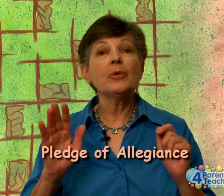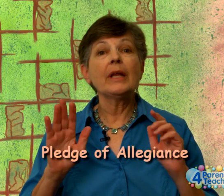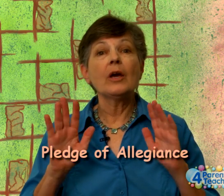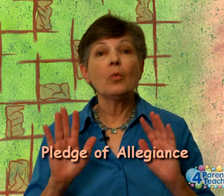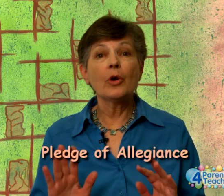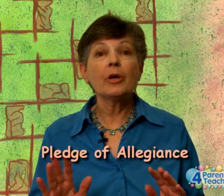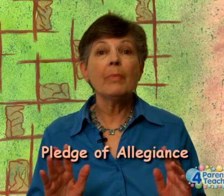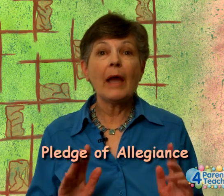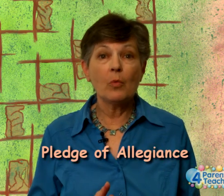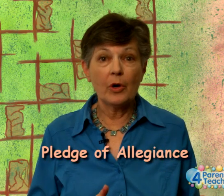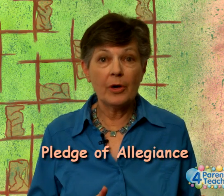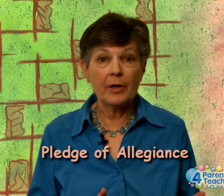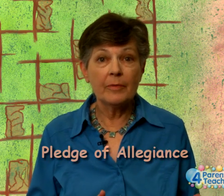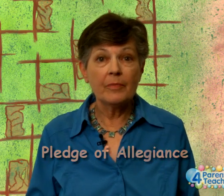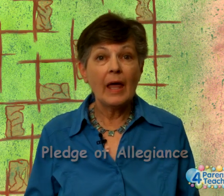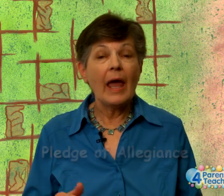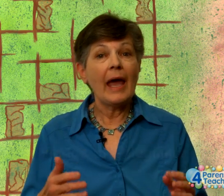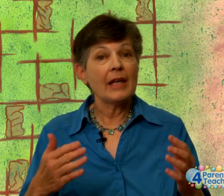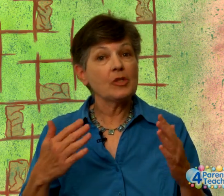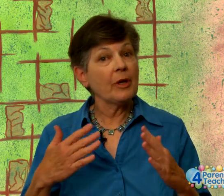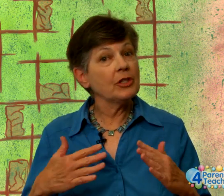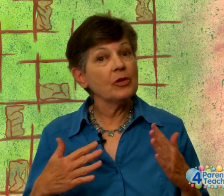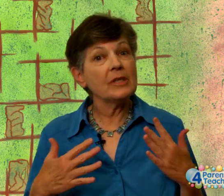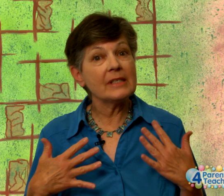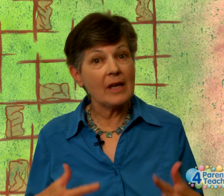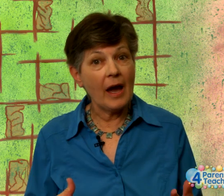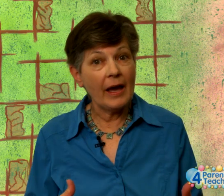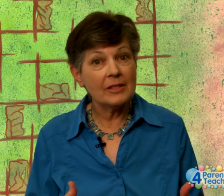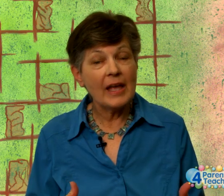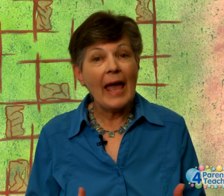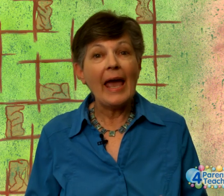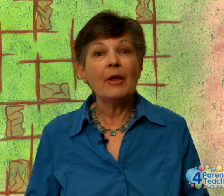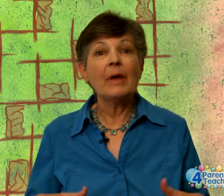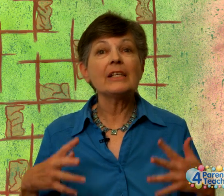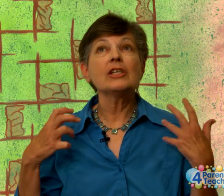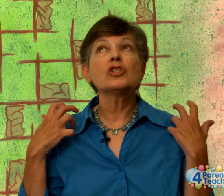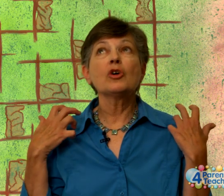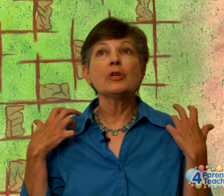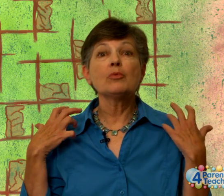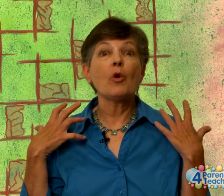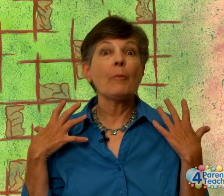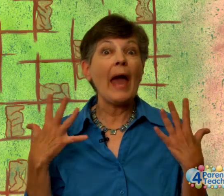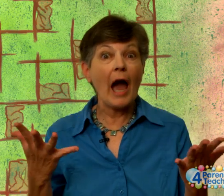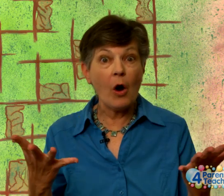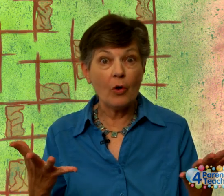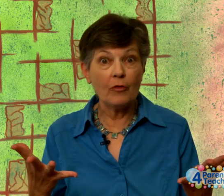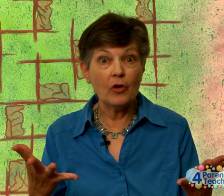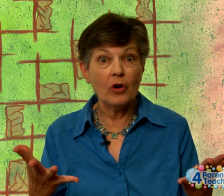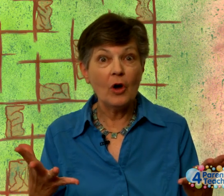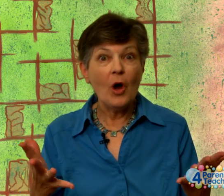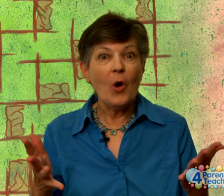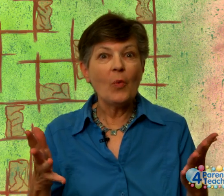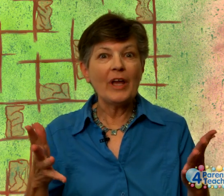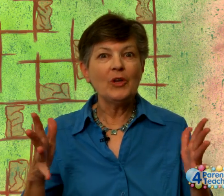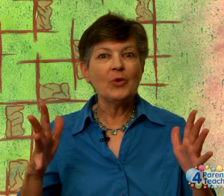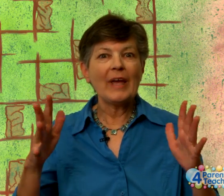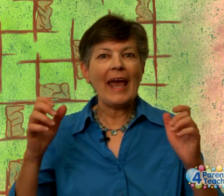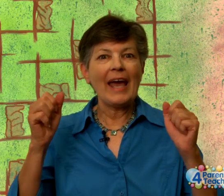doing it word by word and explain to you the signs and it makes it so much more powerful when you can